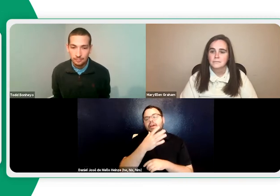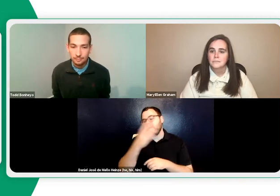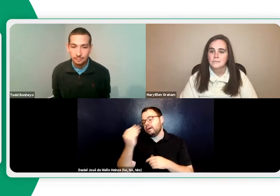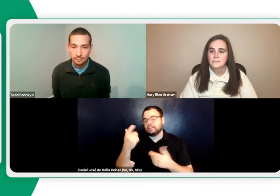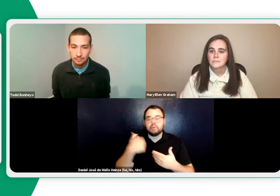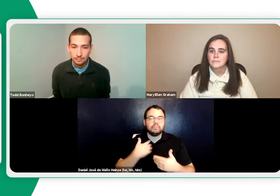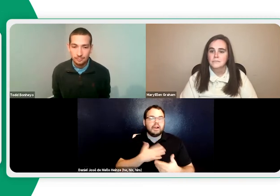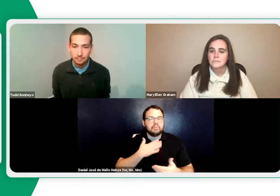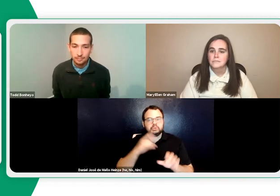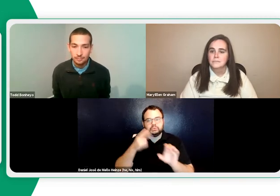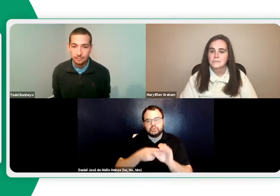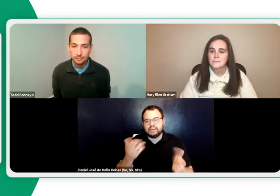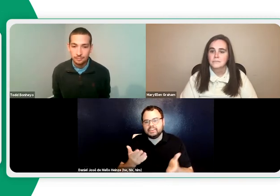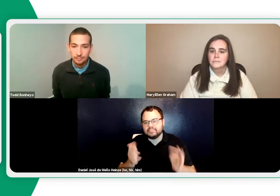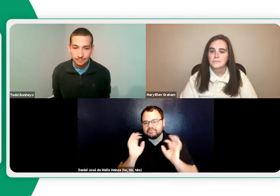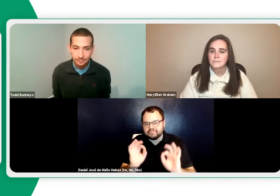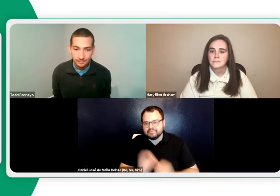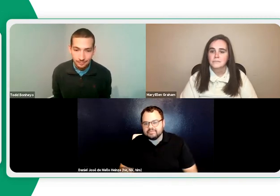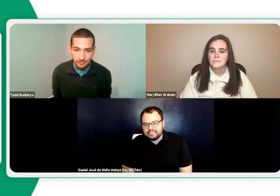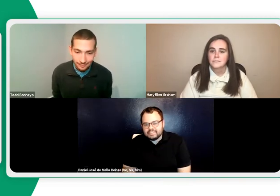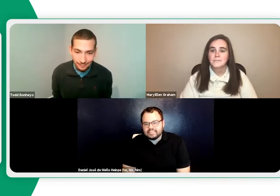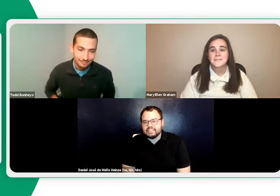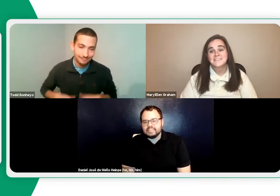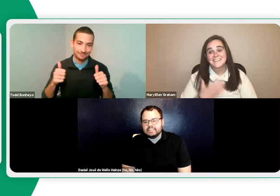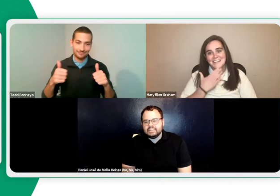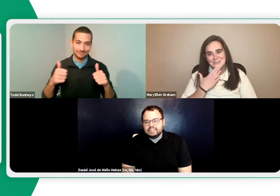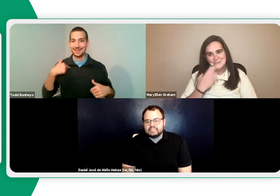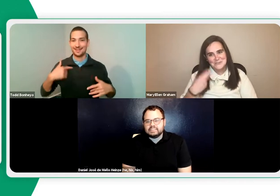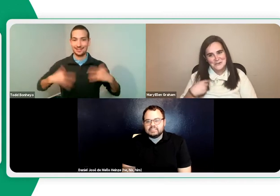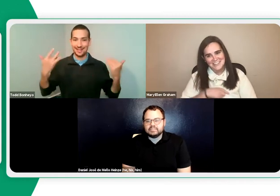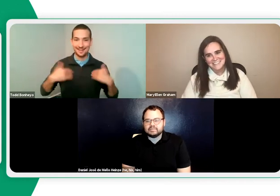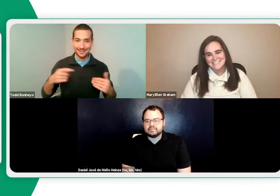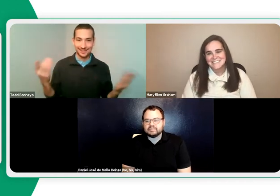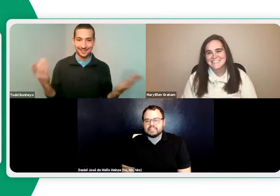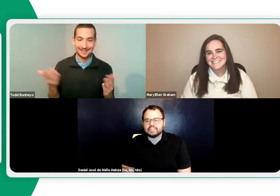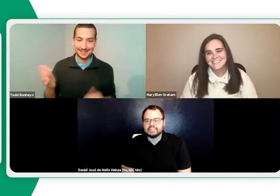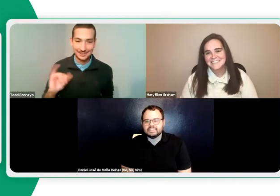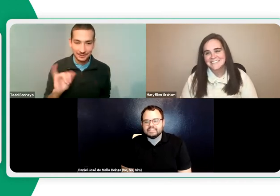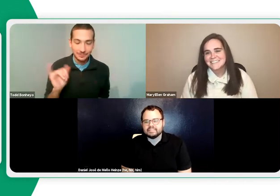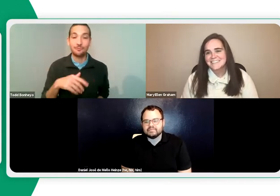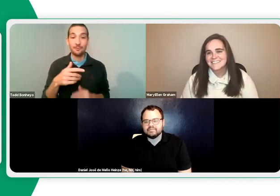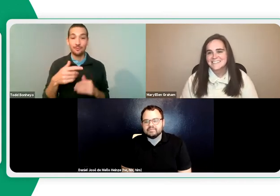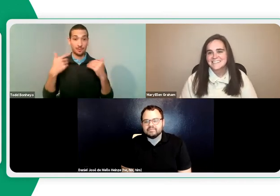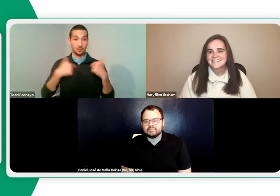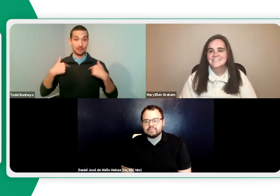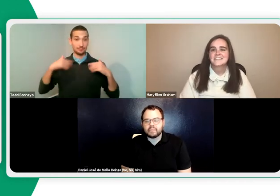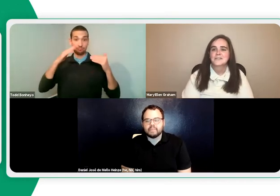class, and I'm really happy to join this here tonight. Thank you for joining us, says Mary Ellen.